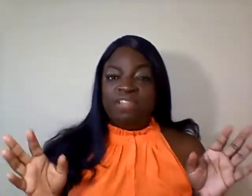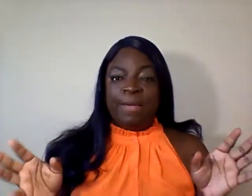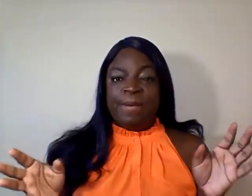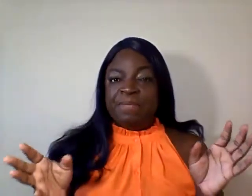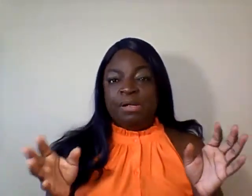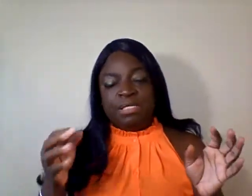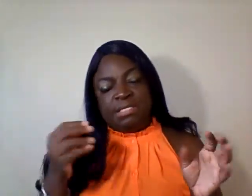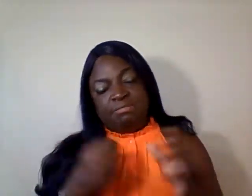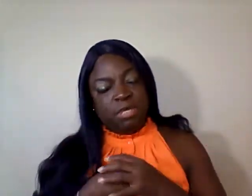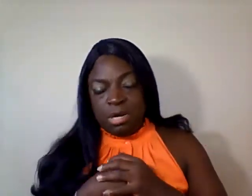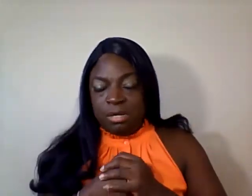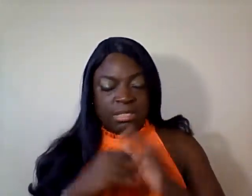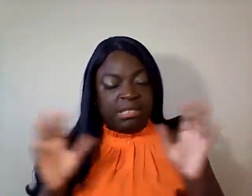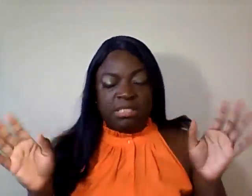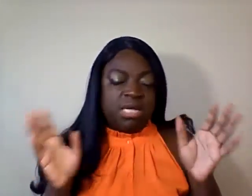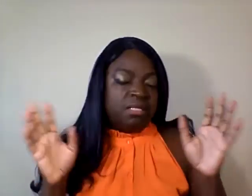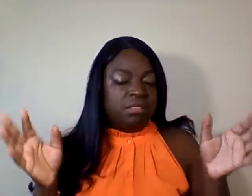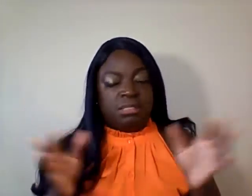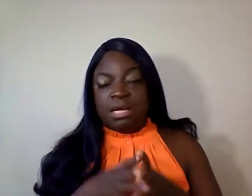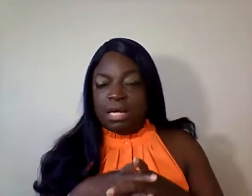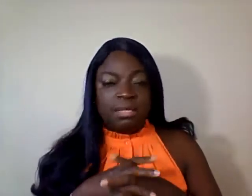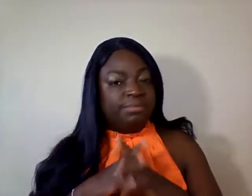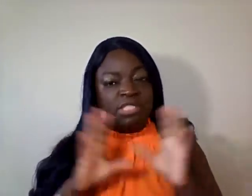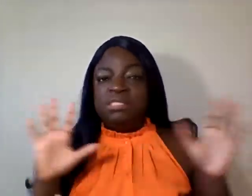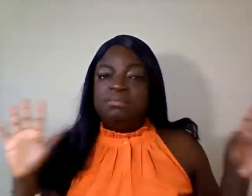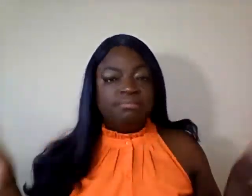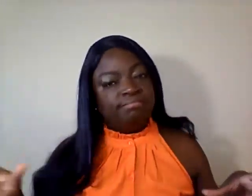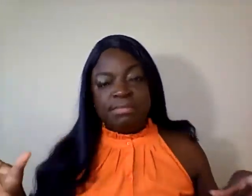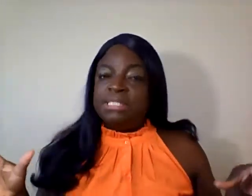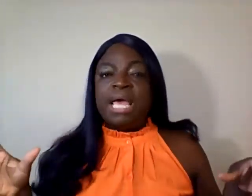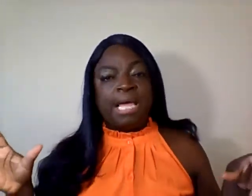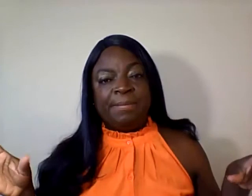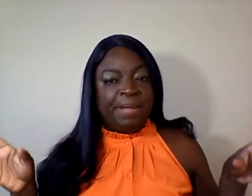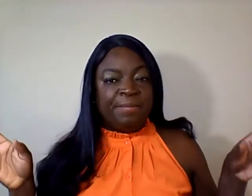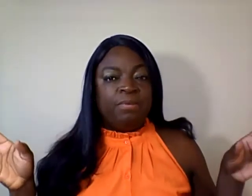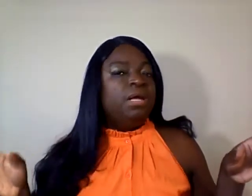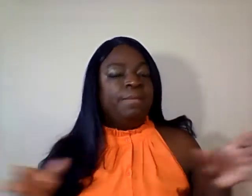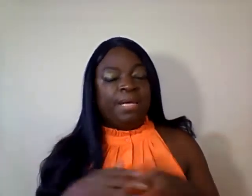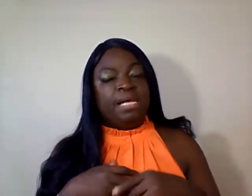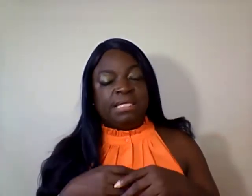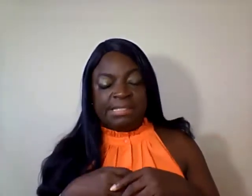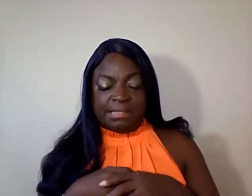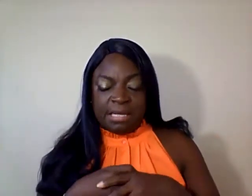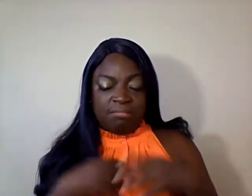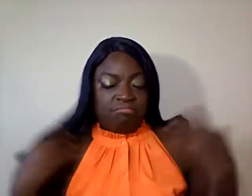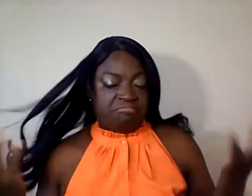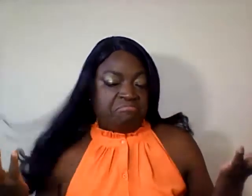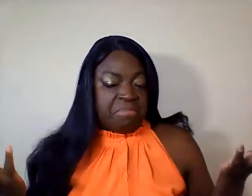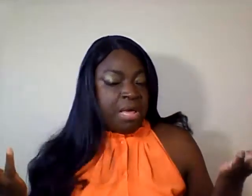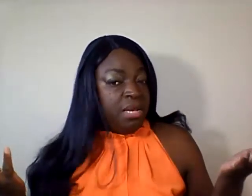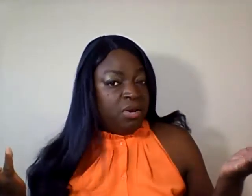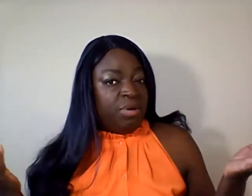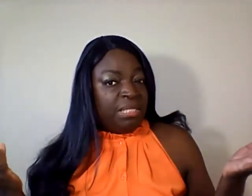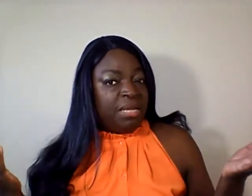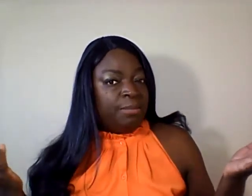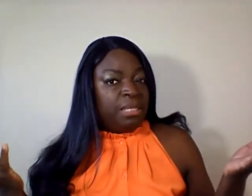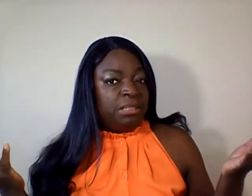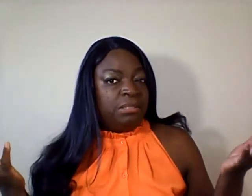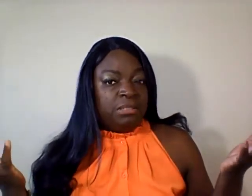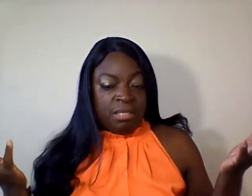these people done, you know, did the challenge or not. I'm just tagging people. Because I didn't know anything about the